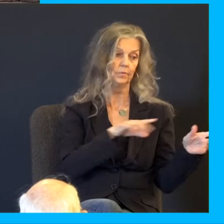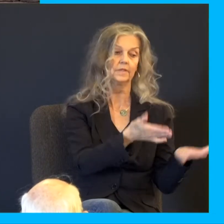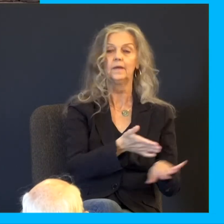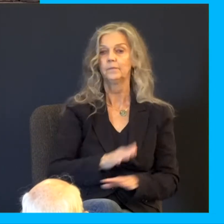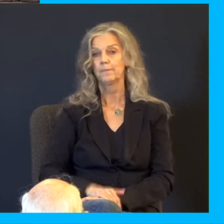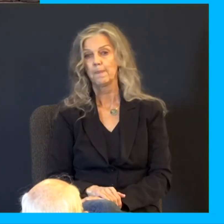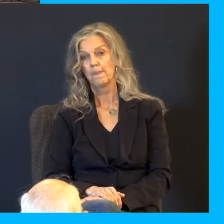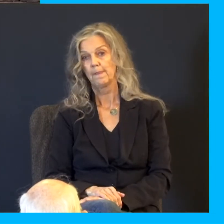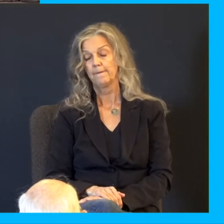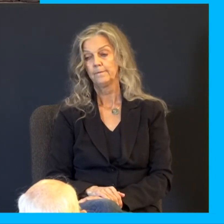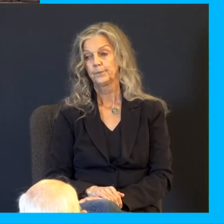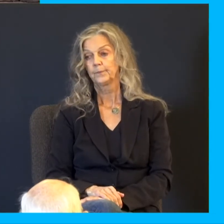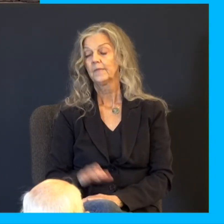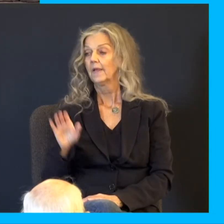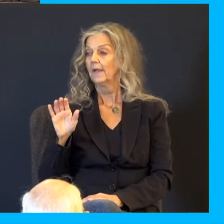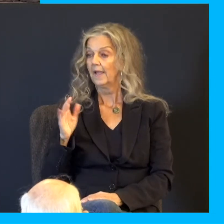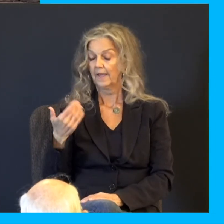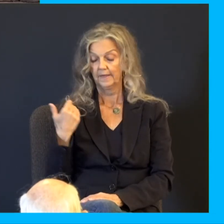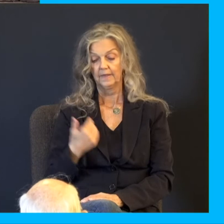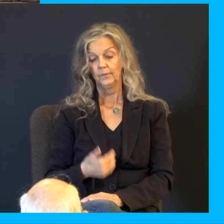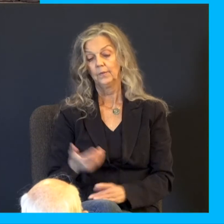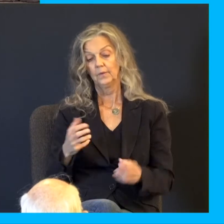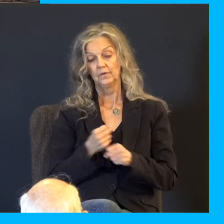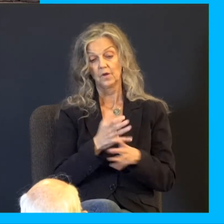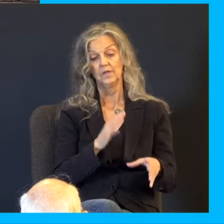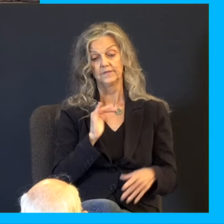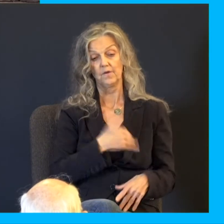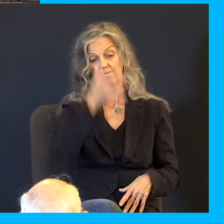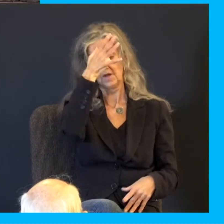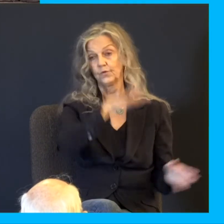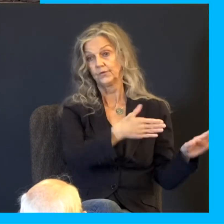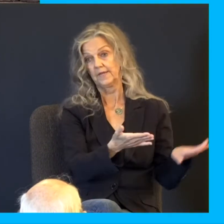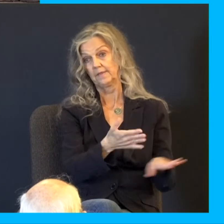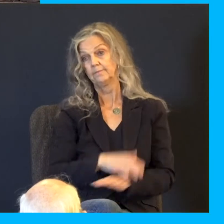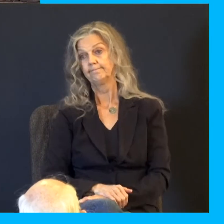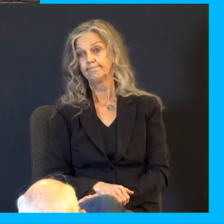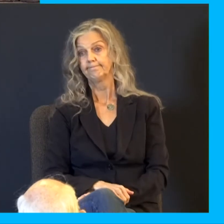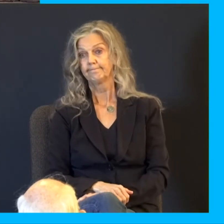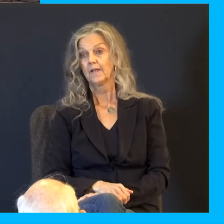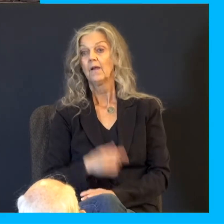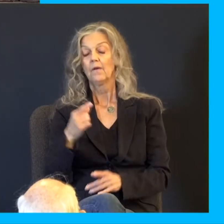And thy servant shall bring down the gray hairs of thy servant, our father, with sorrow to the grave. You see, for 22 years, they've watched